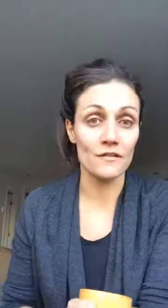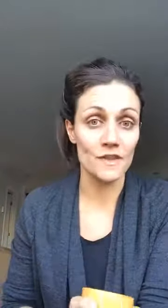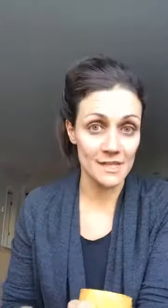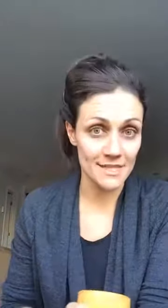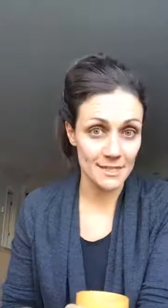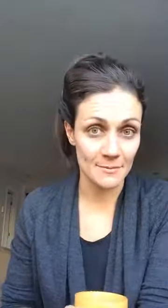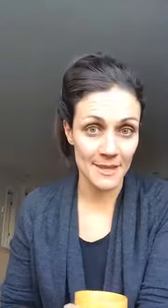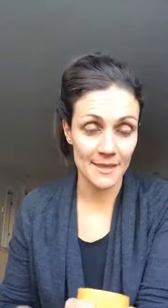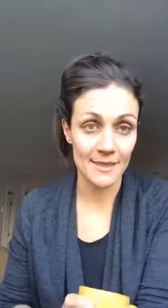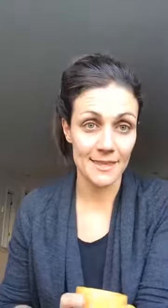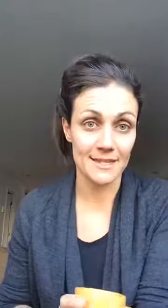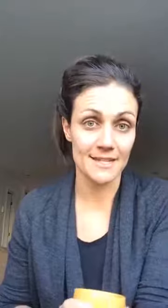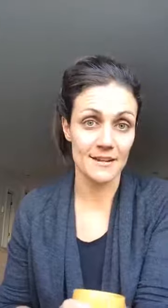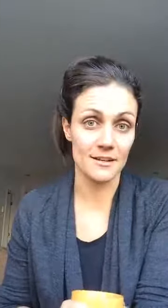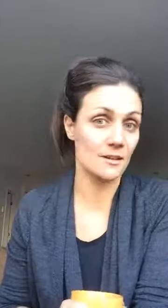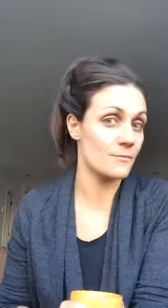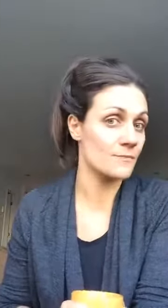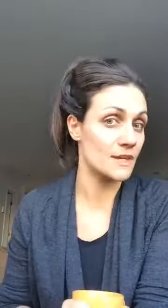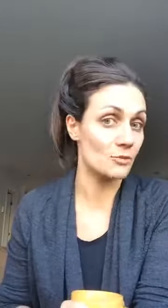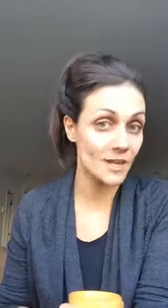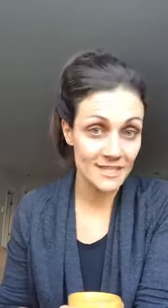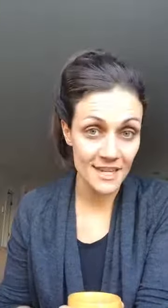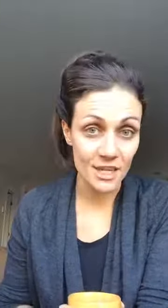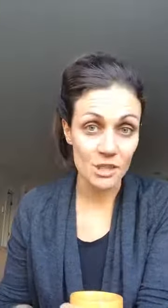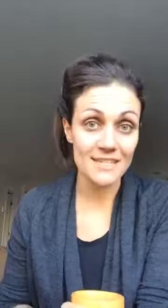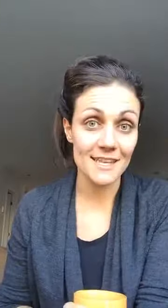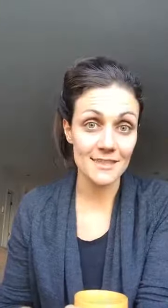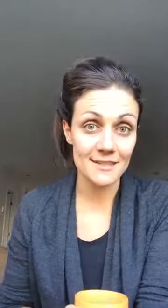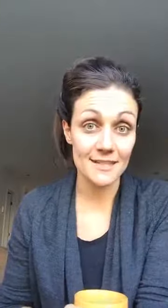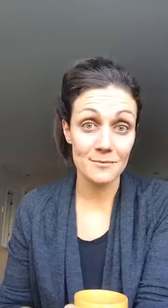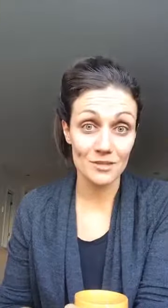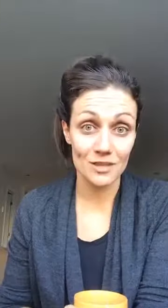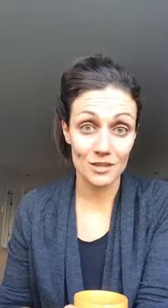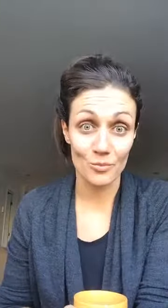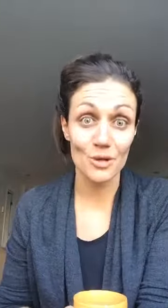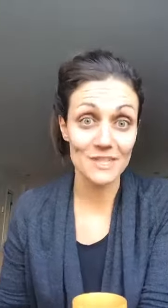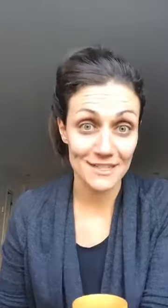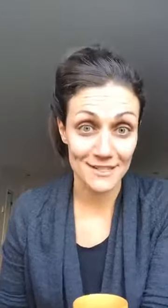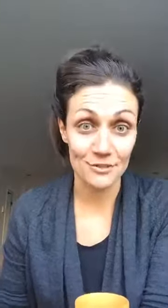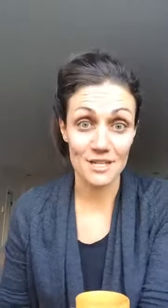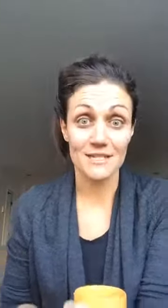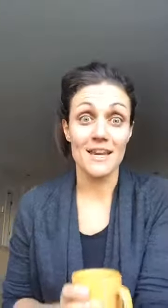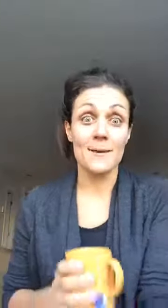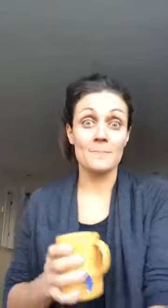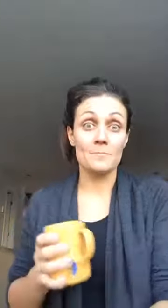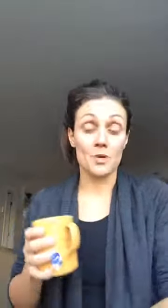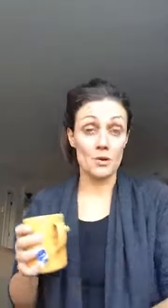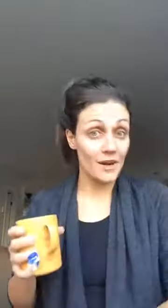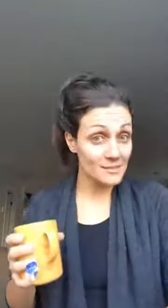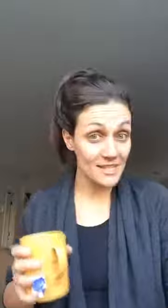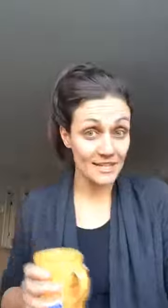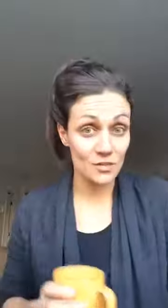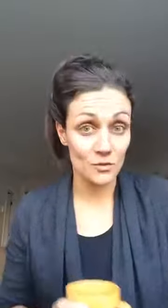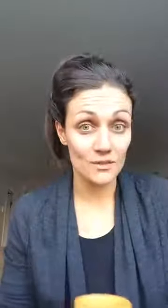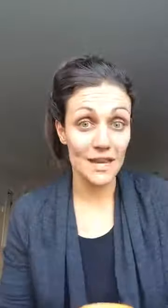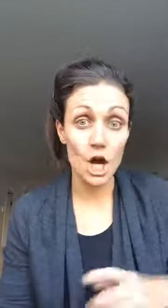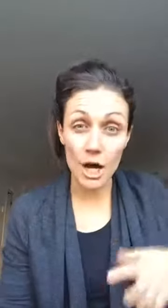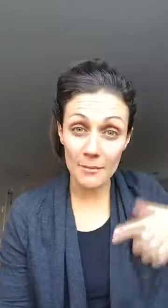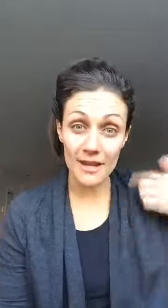feet to make the desired income that you want you can set things up so that they're processed so these programs that i sold they automatically